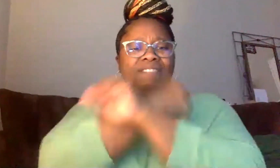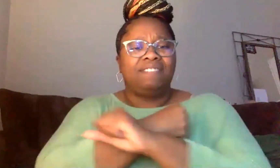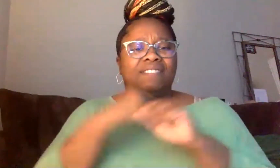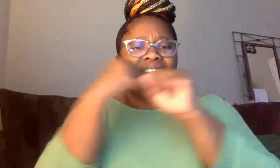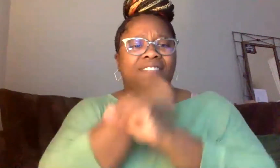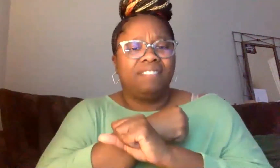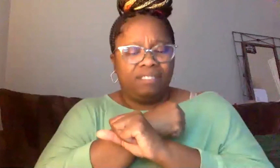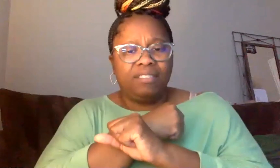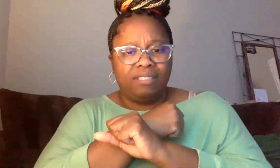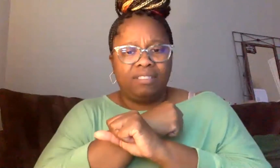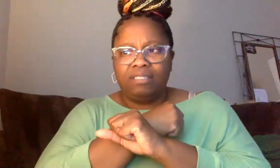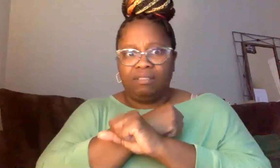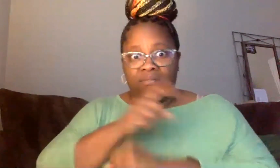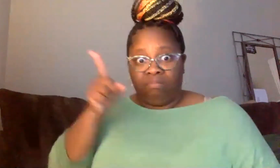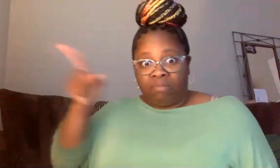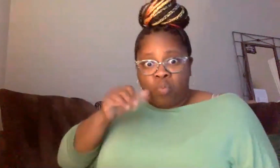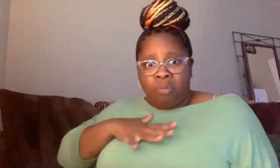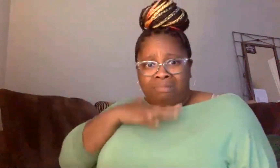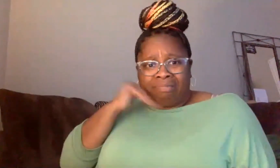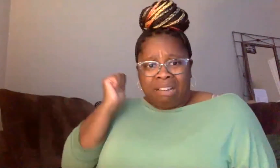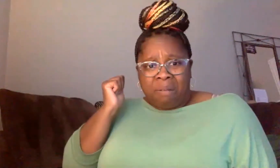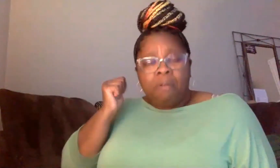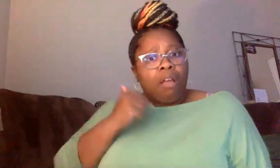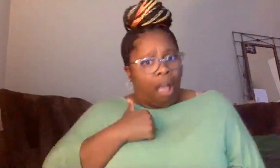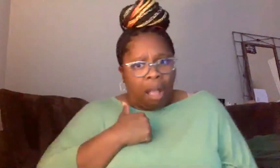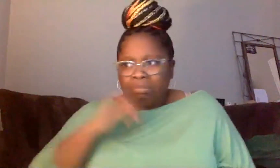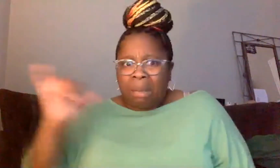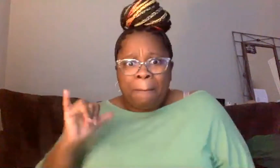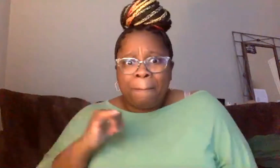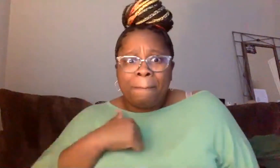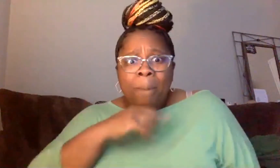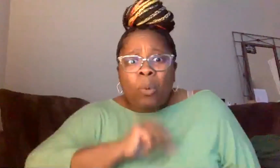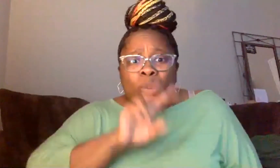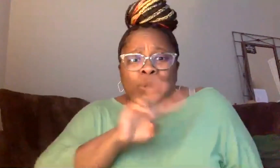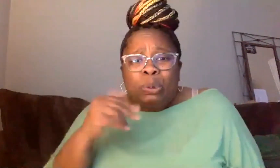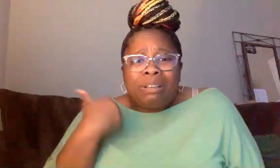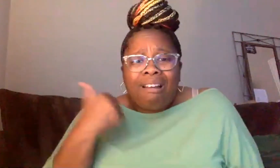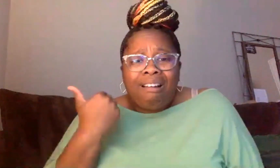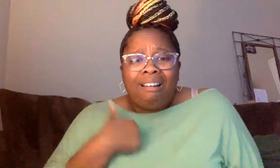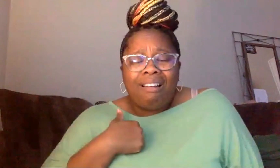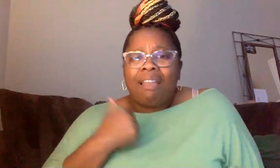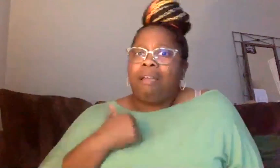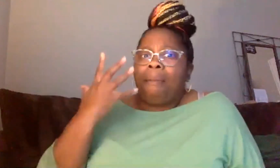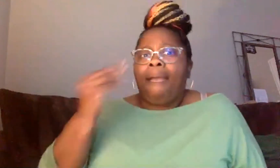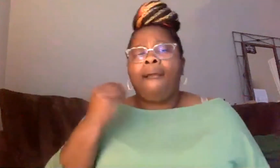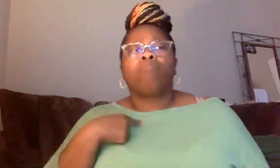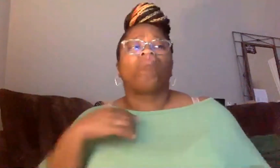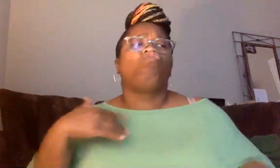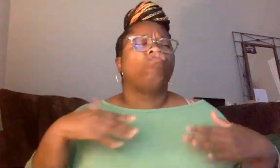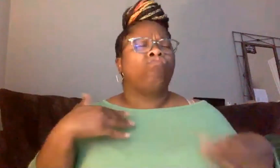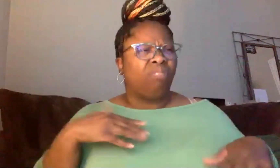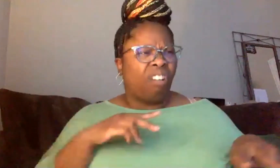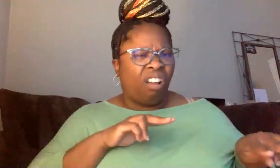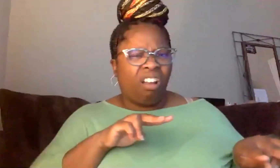just how she's fed up. I'm fed up, and I'm only 22 years old. You feel me? Because when I go out there and I see my younger generation, I'm seeing